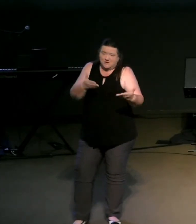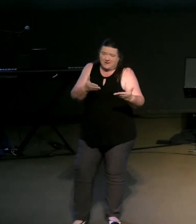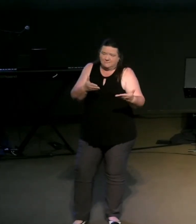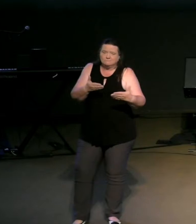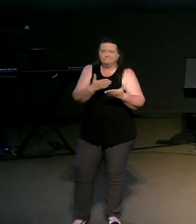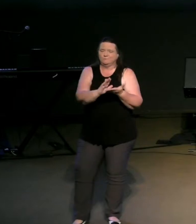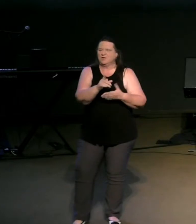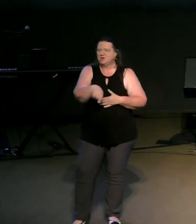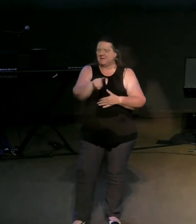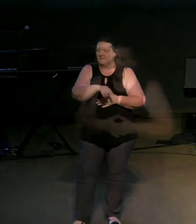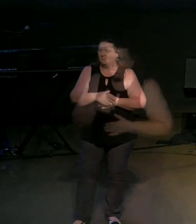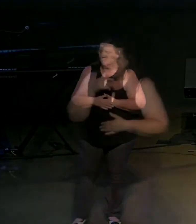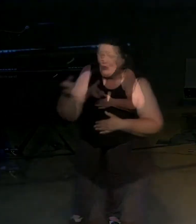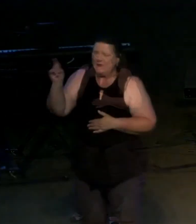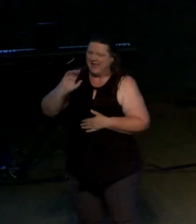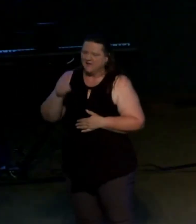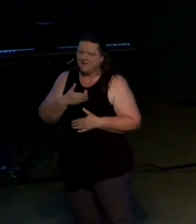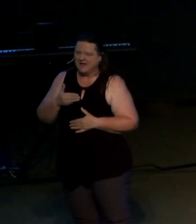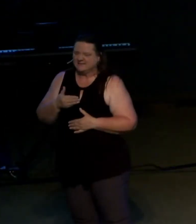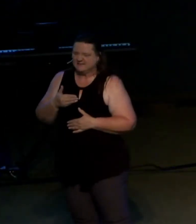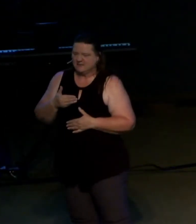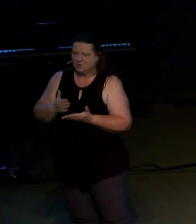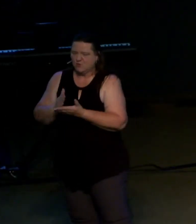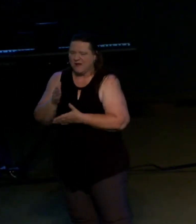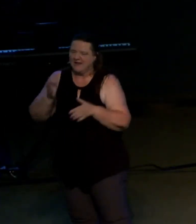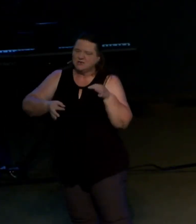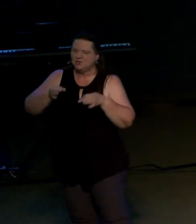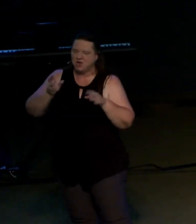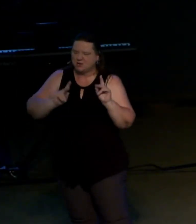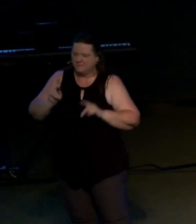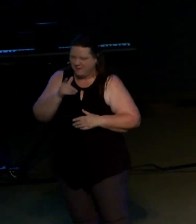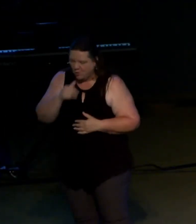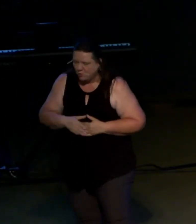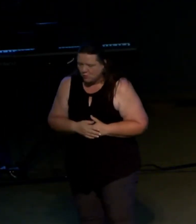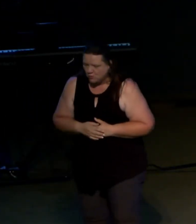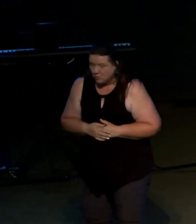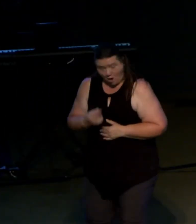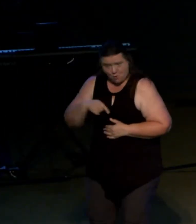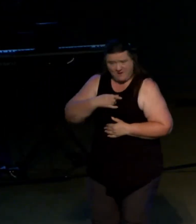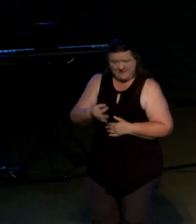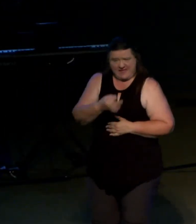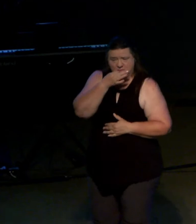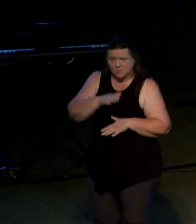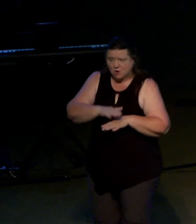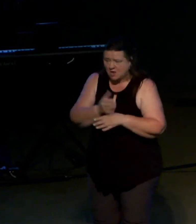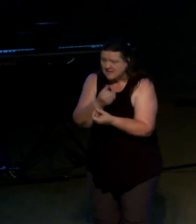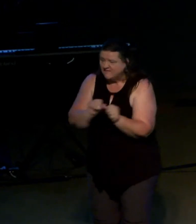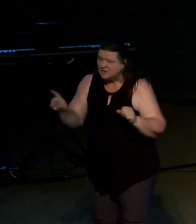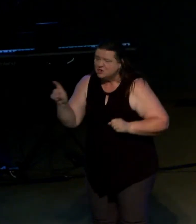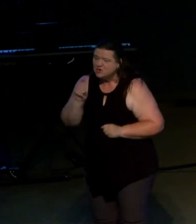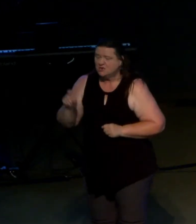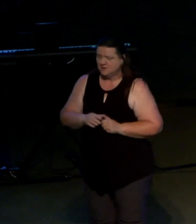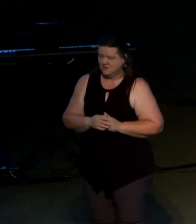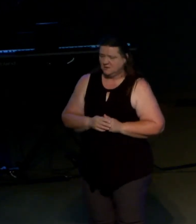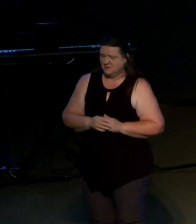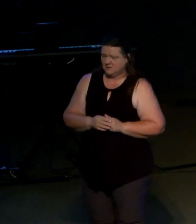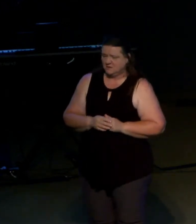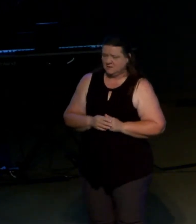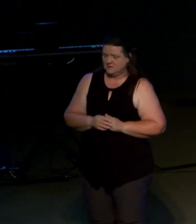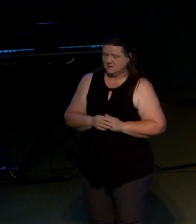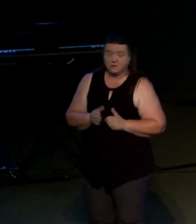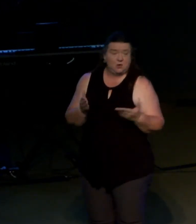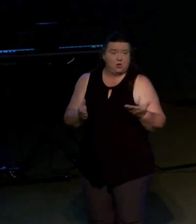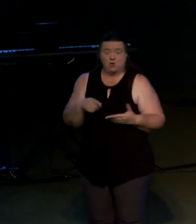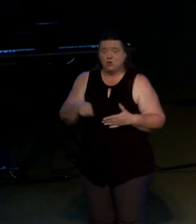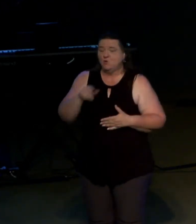right to judge who who made us the expert on others salvation you you may not